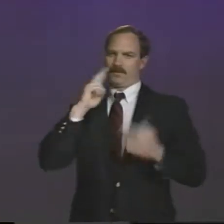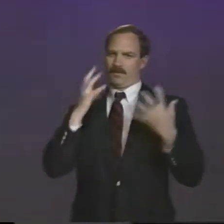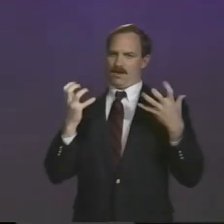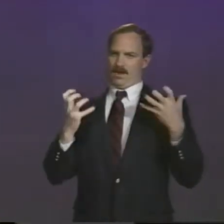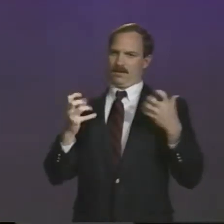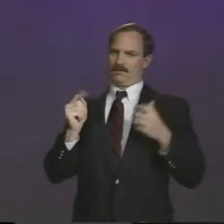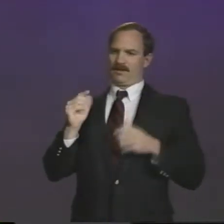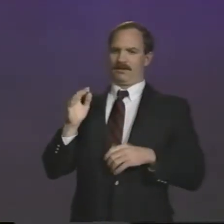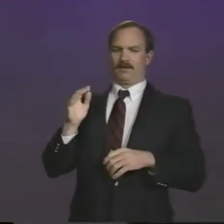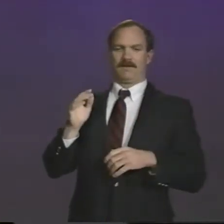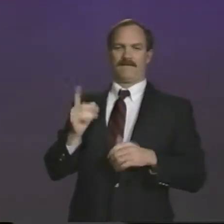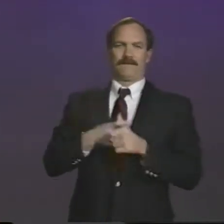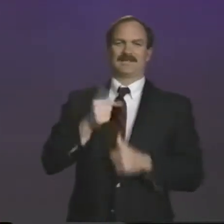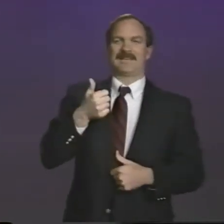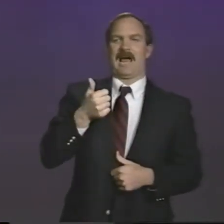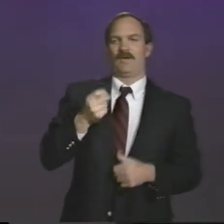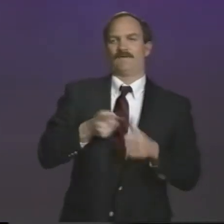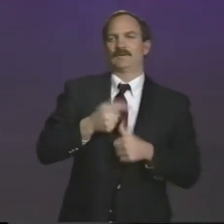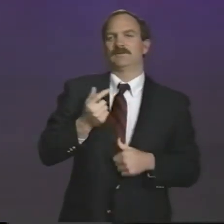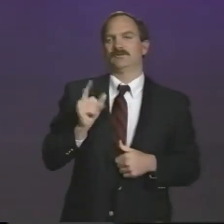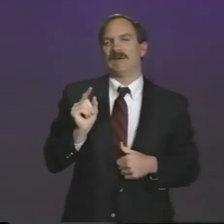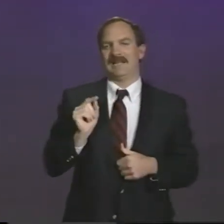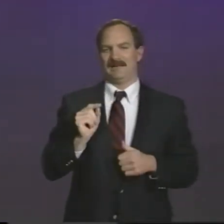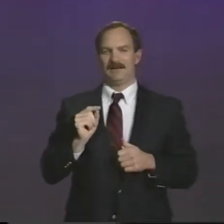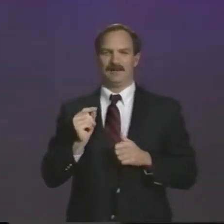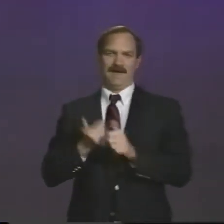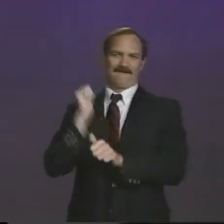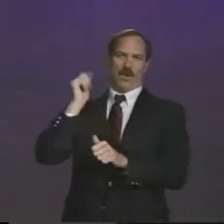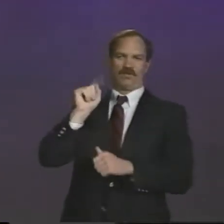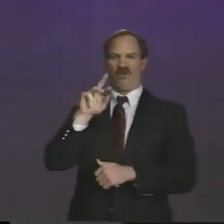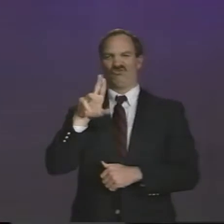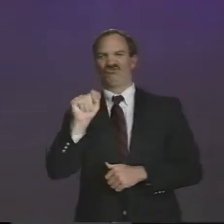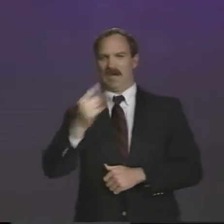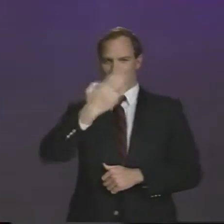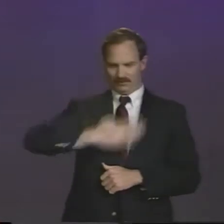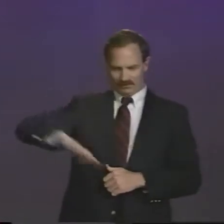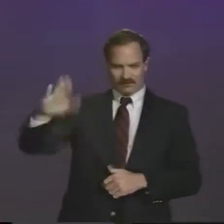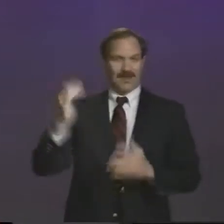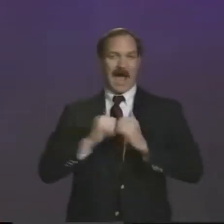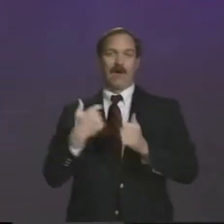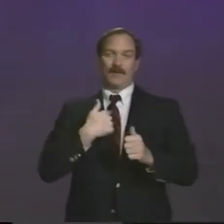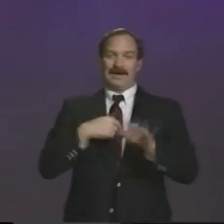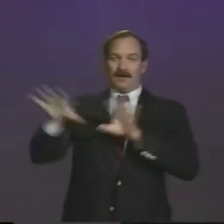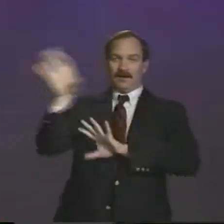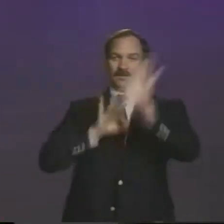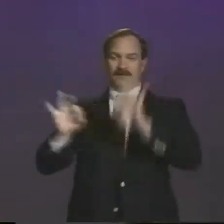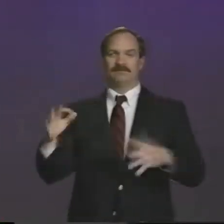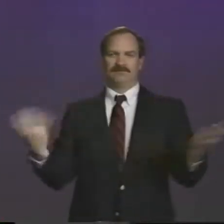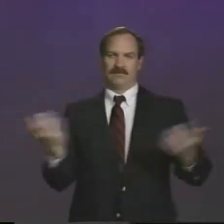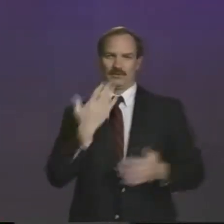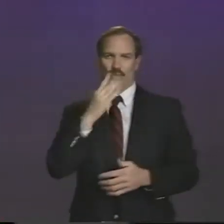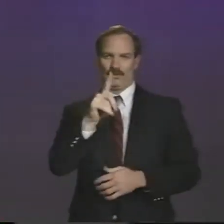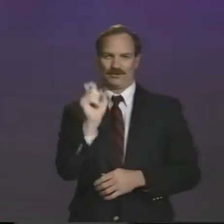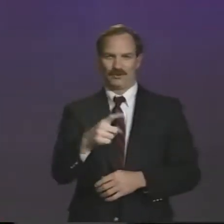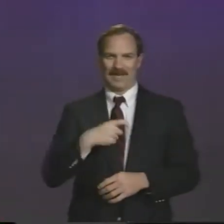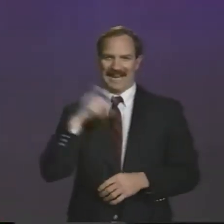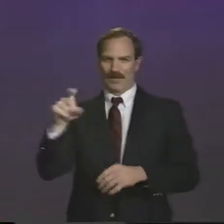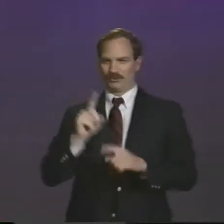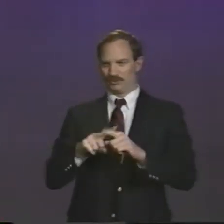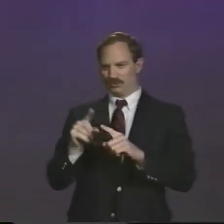slip and fall on it really easily. So people generally want to be within the first 10 or 20 to avoid that rut. And a good question